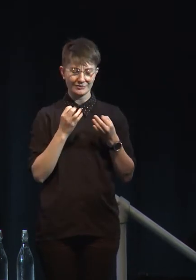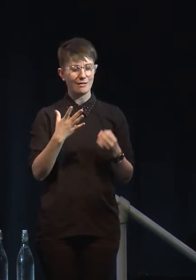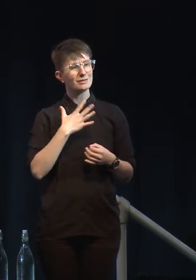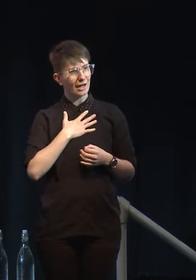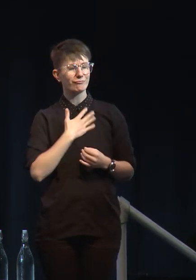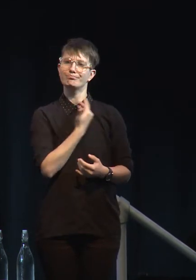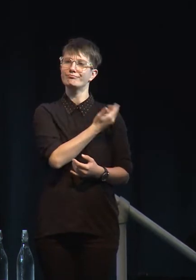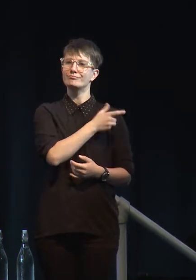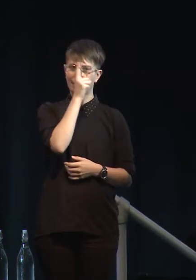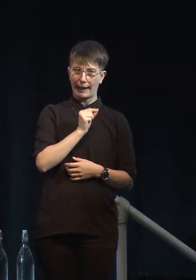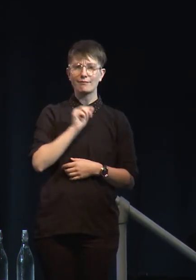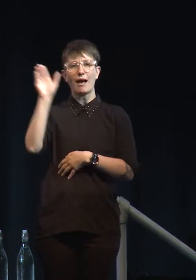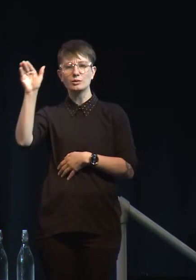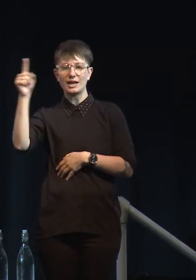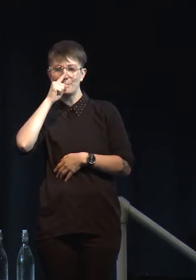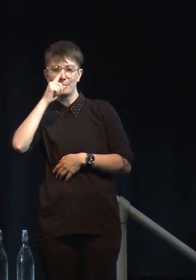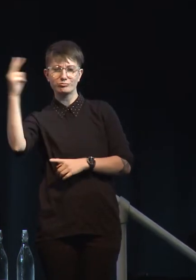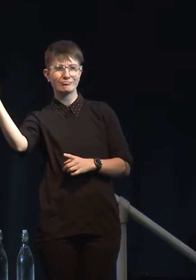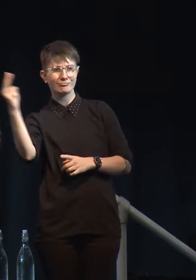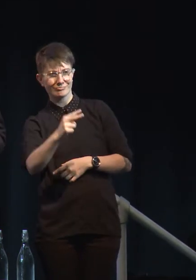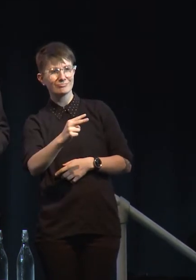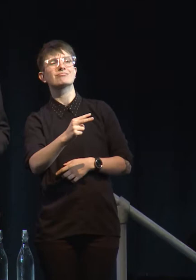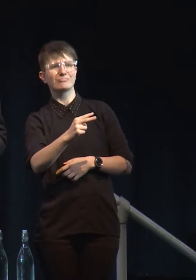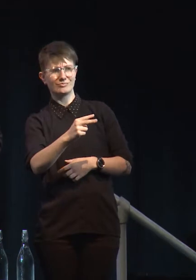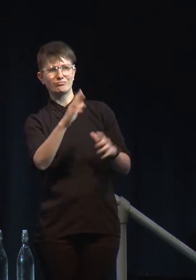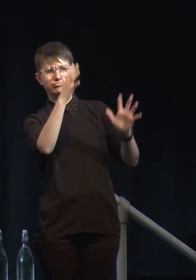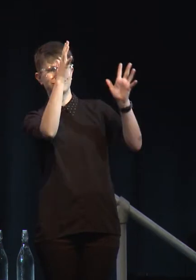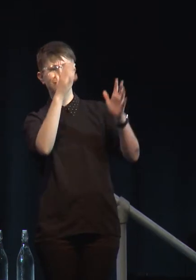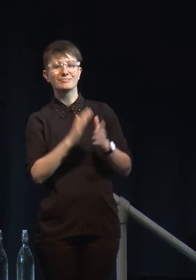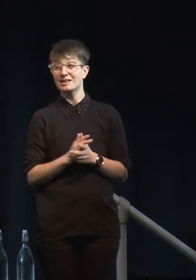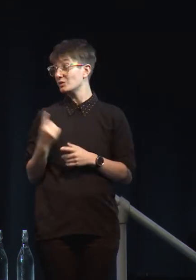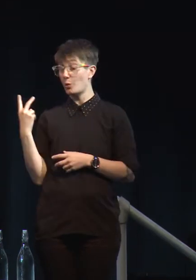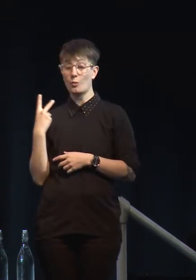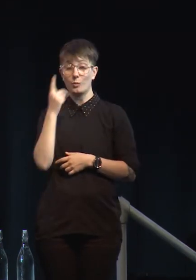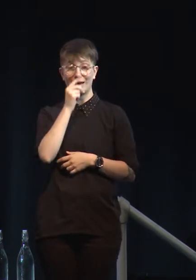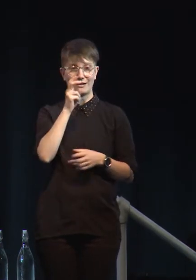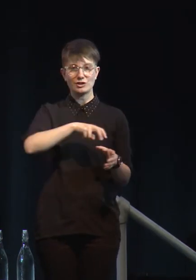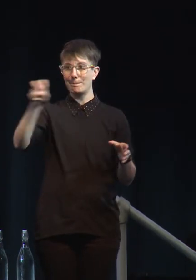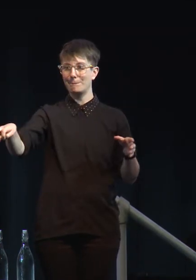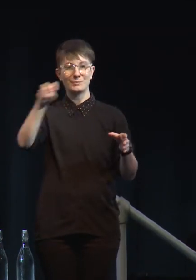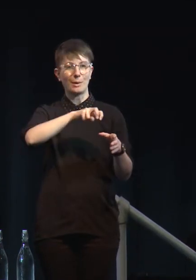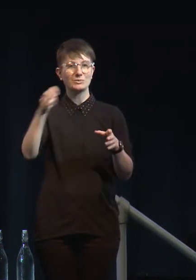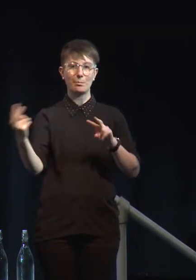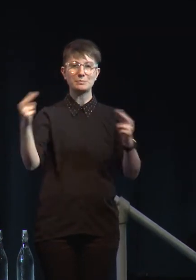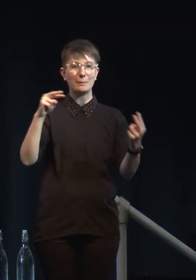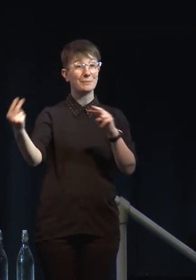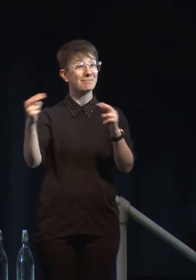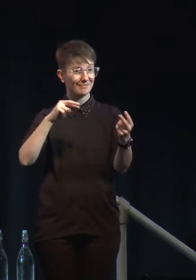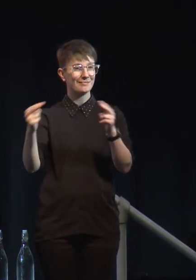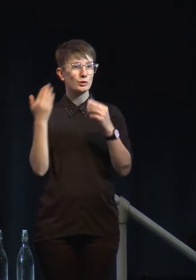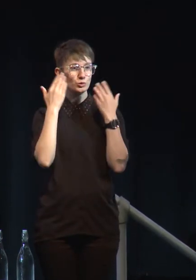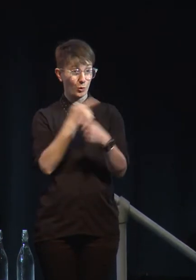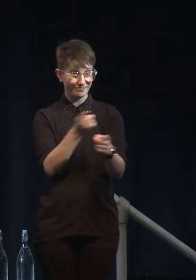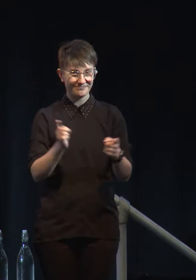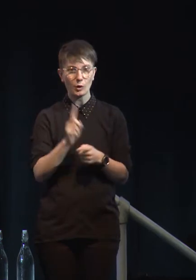perspective. We can jump, you know, we can jump back and forth inside and outside, hopefully, and bring some different perspectives here. You know,